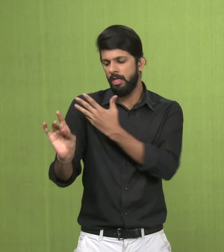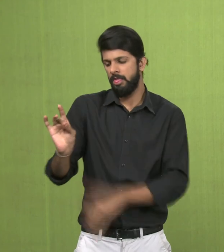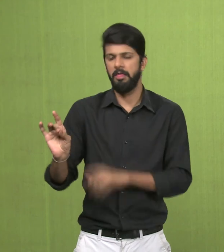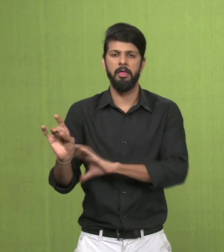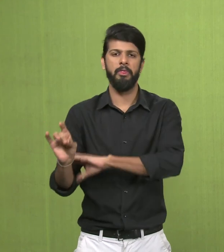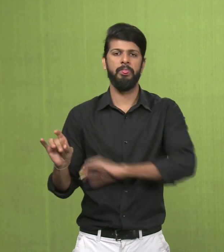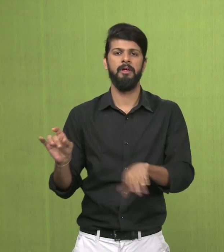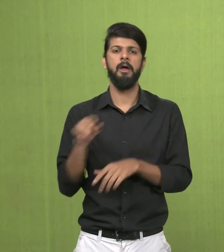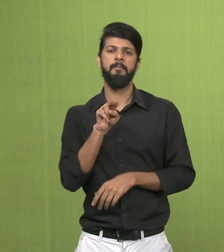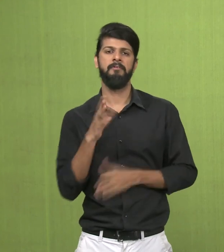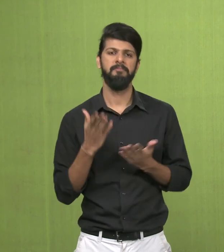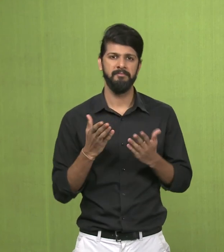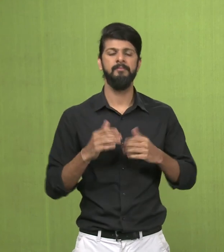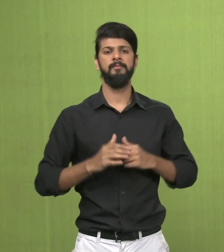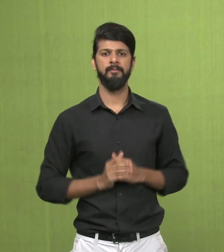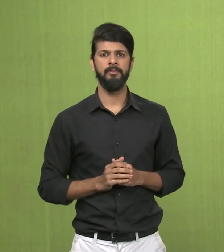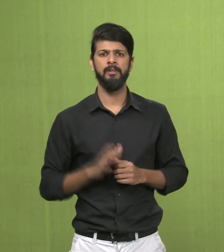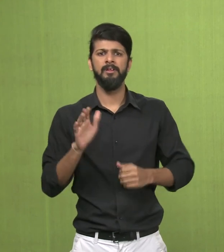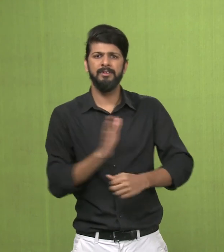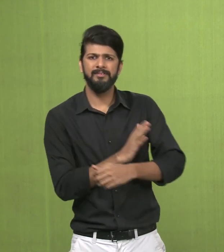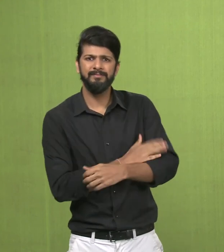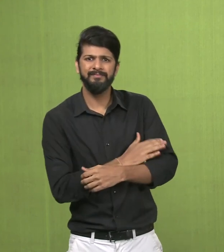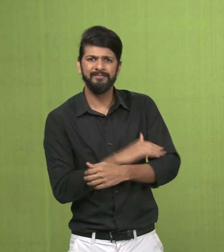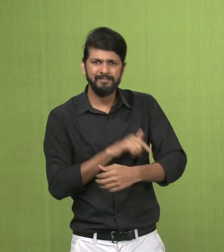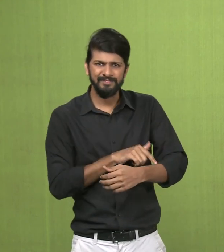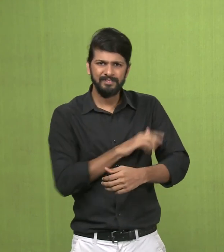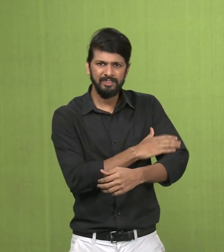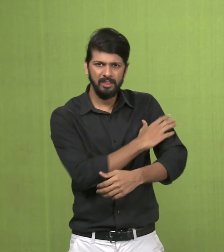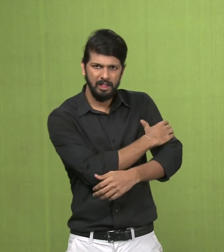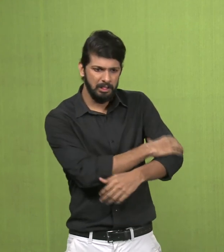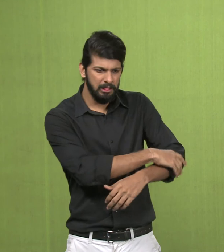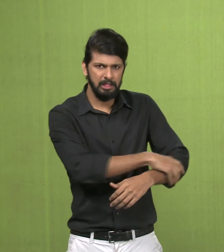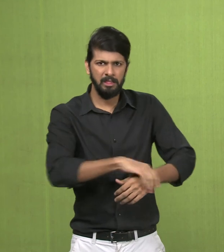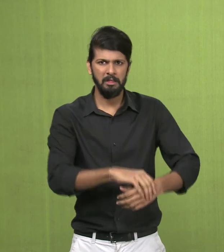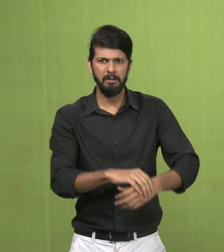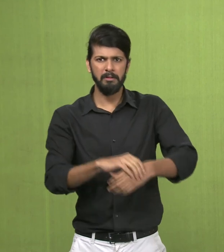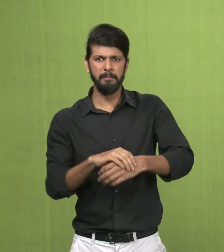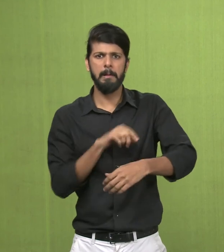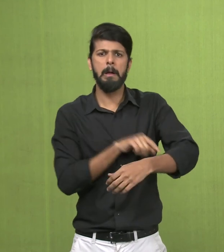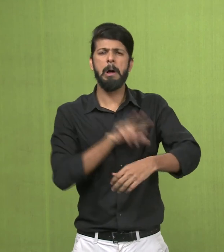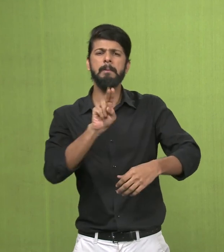this sculpture was originally depicting. The left arm is slightly bent holding the garment